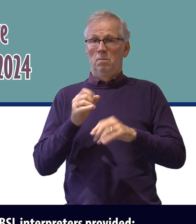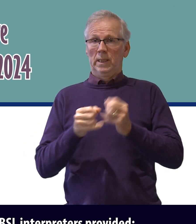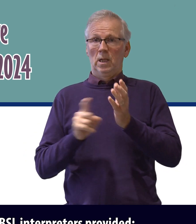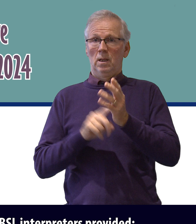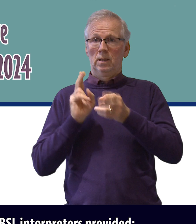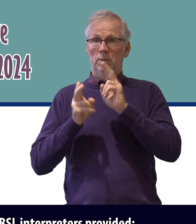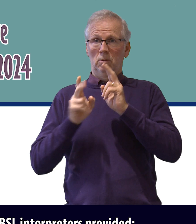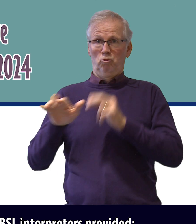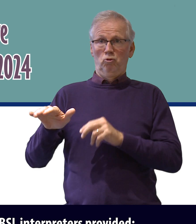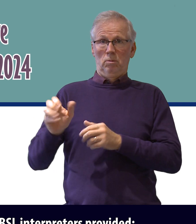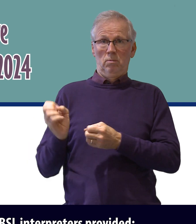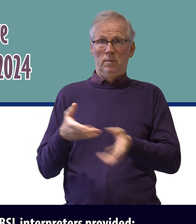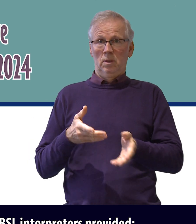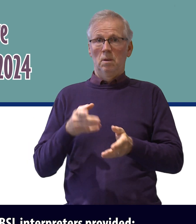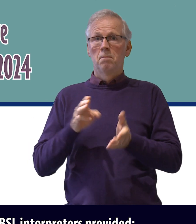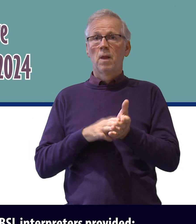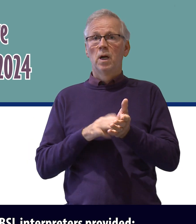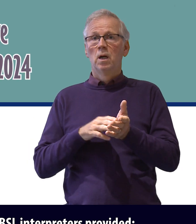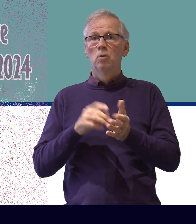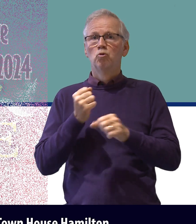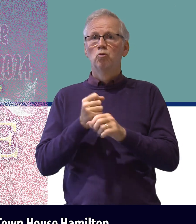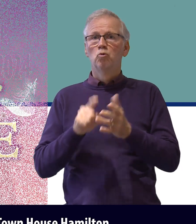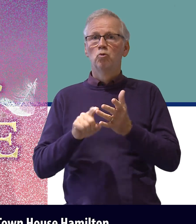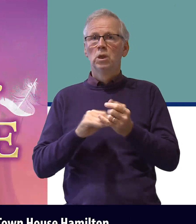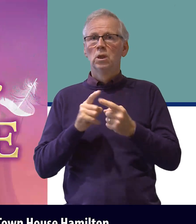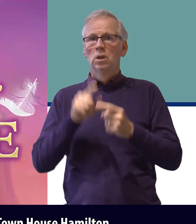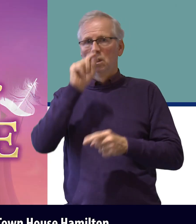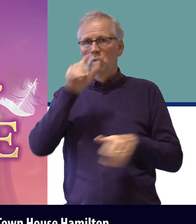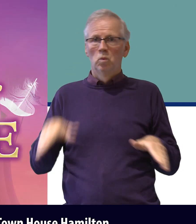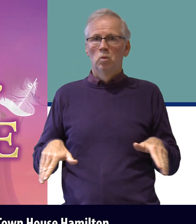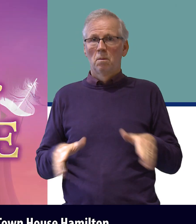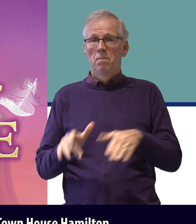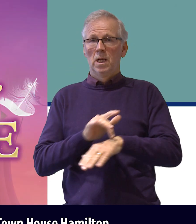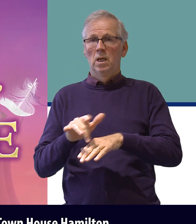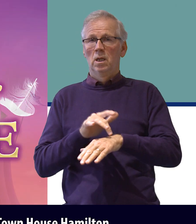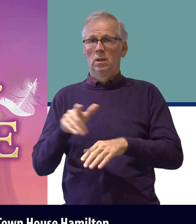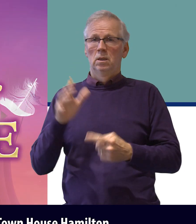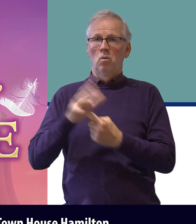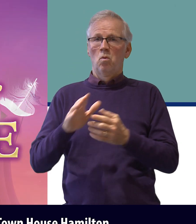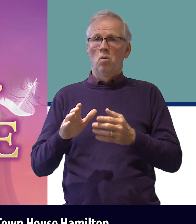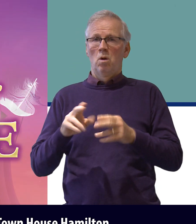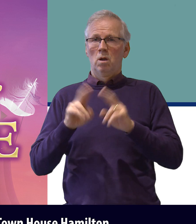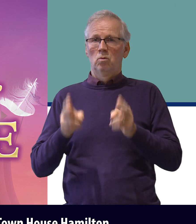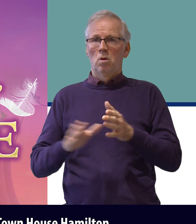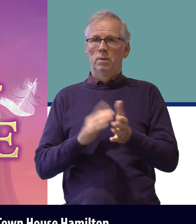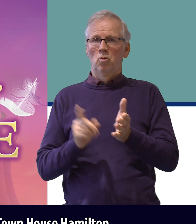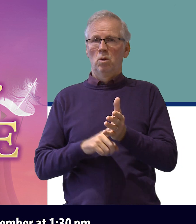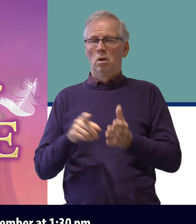BSL interpreters provided Mother Goose playing at the Townhouse Hamilton on Saturday 30th